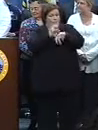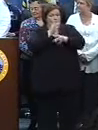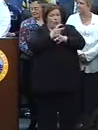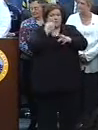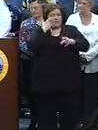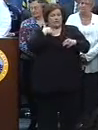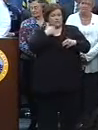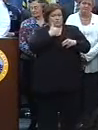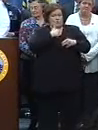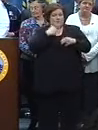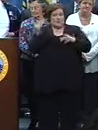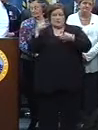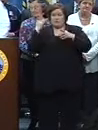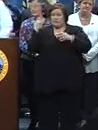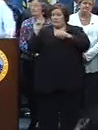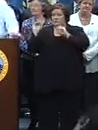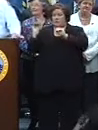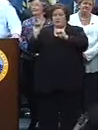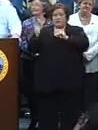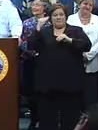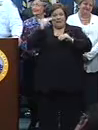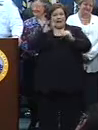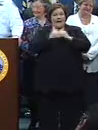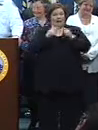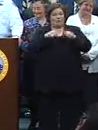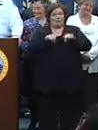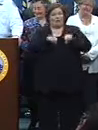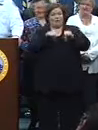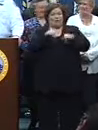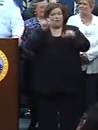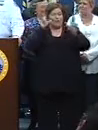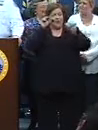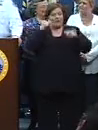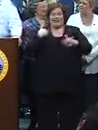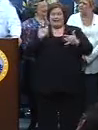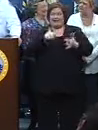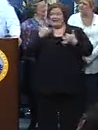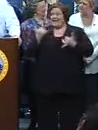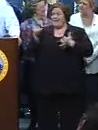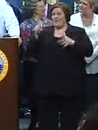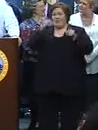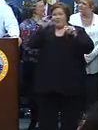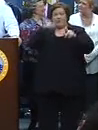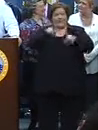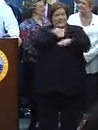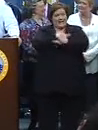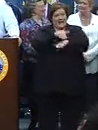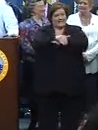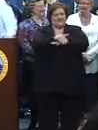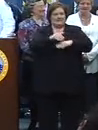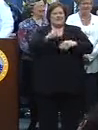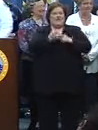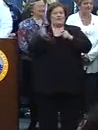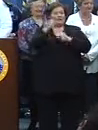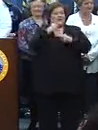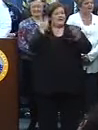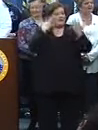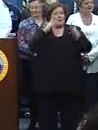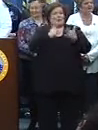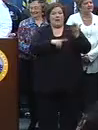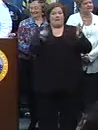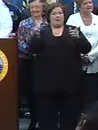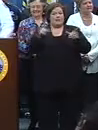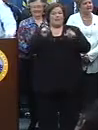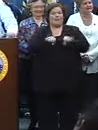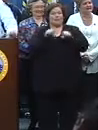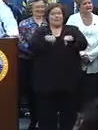we cross-trained the mayor to ride a horse during the daytime. This year we've cross-trained him to ride a horse at night. Next year there's no telling where he may